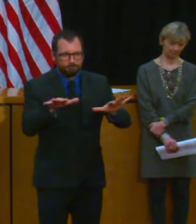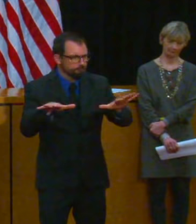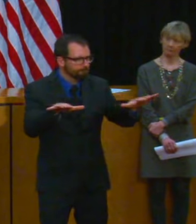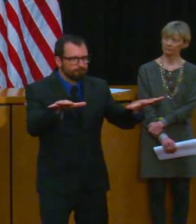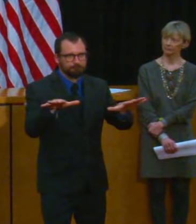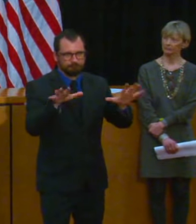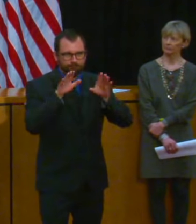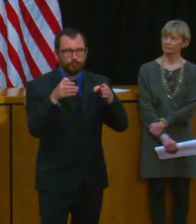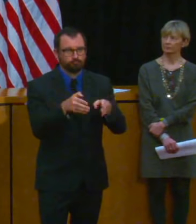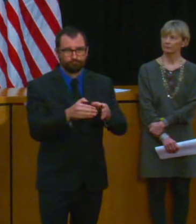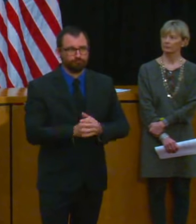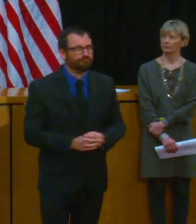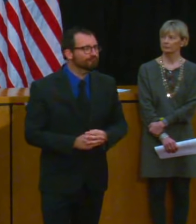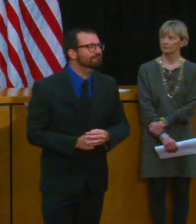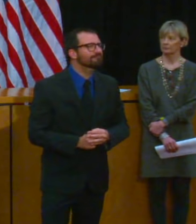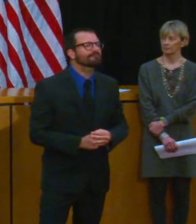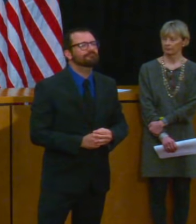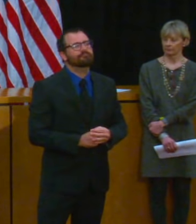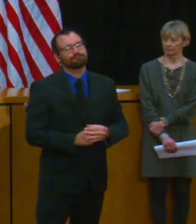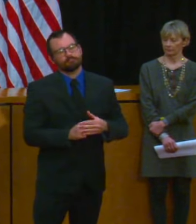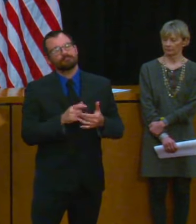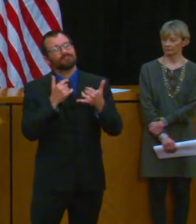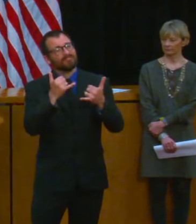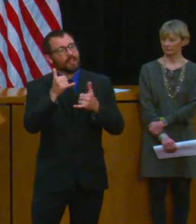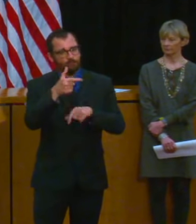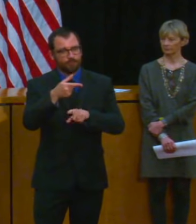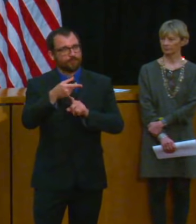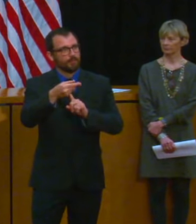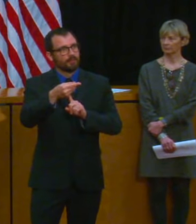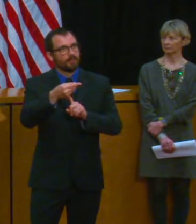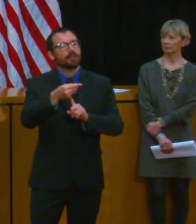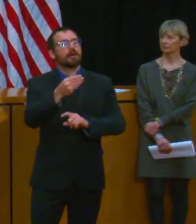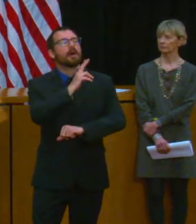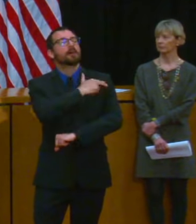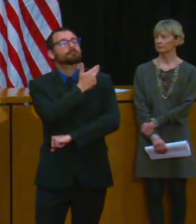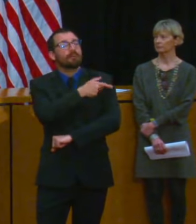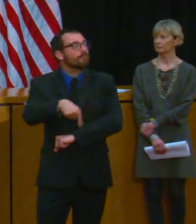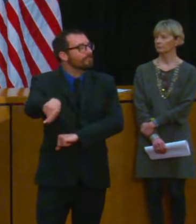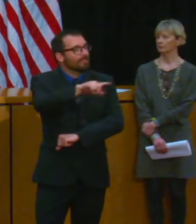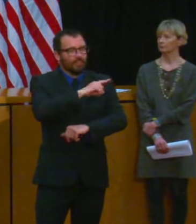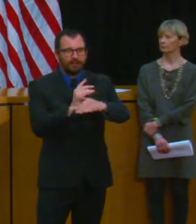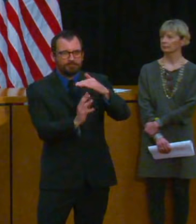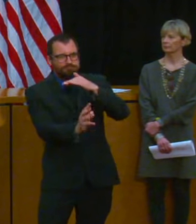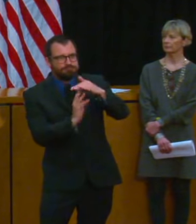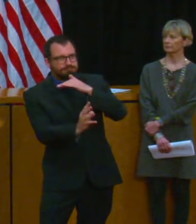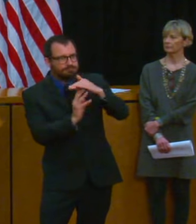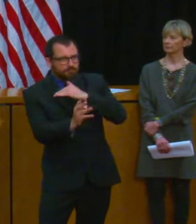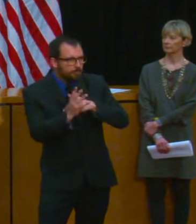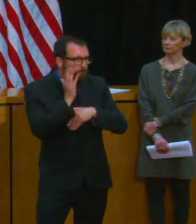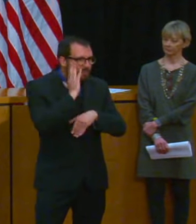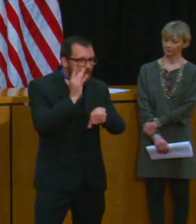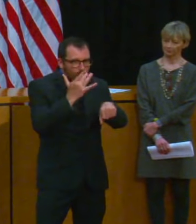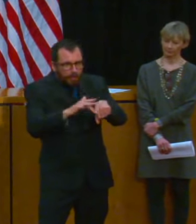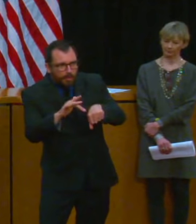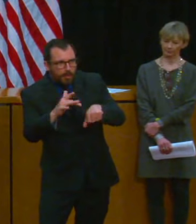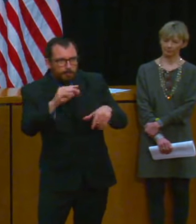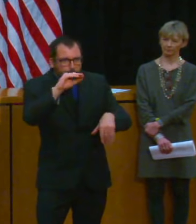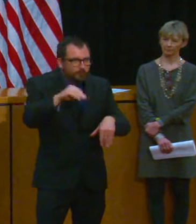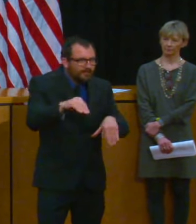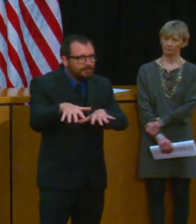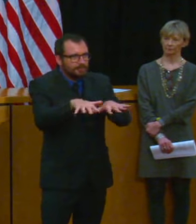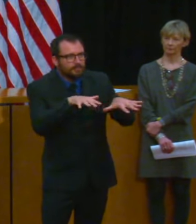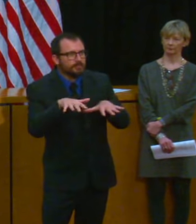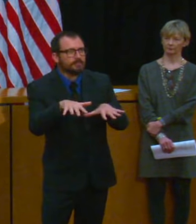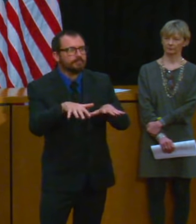closely monitoring hospital capacity and hospitalization rates related to COVID-19 and other non-COVID related issues